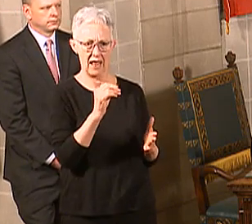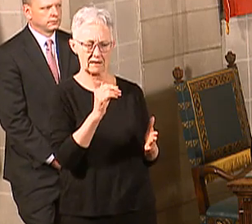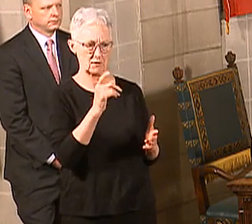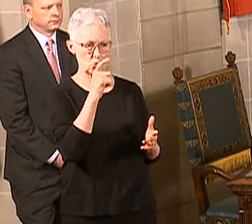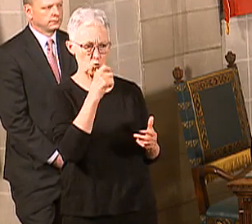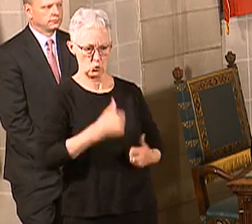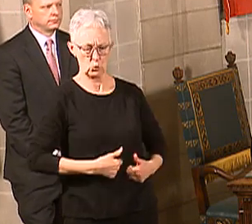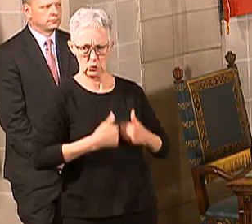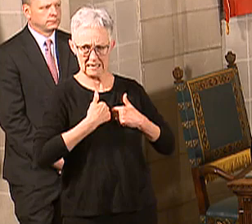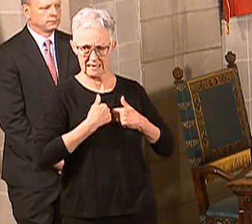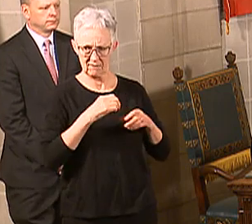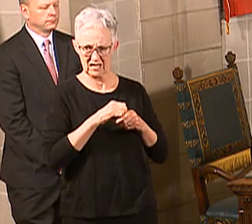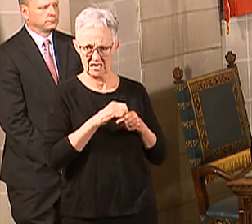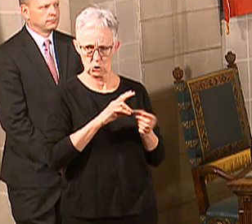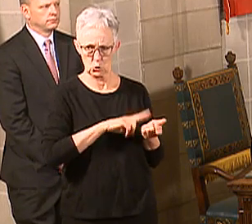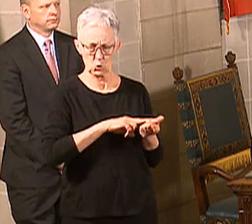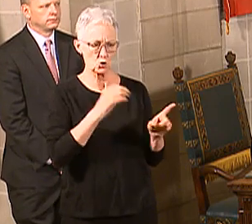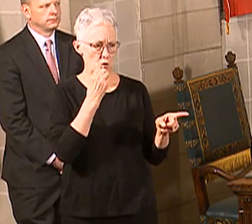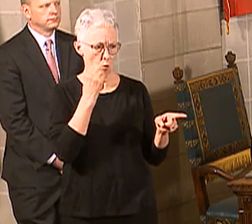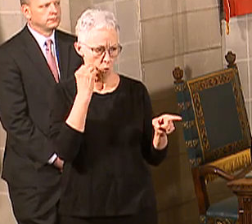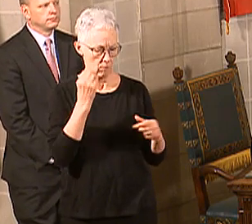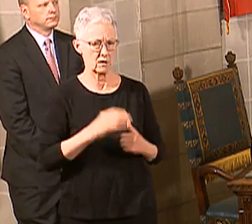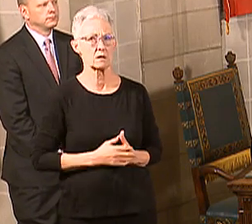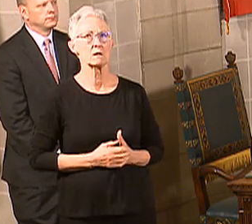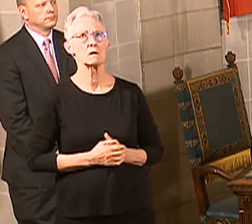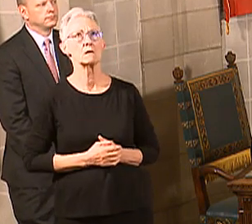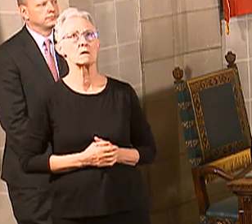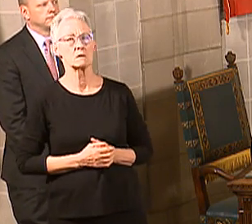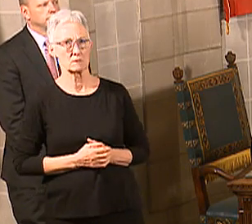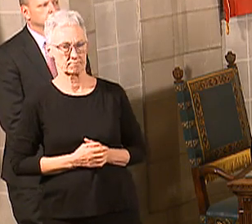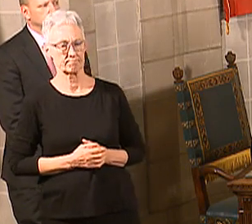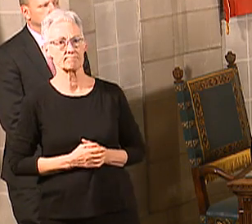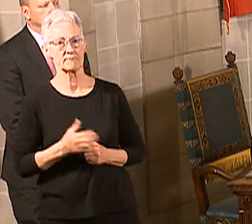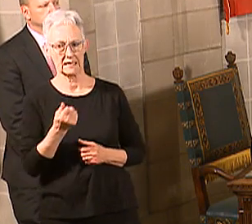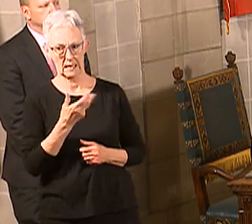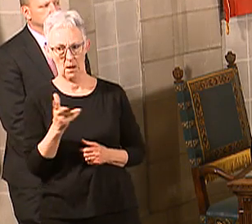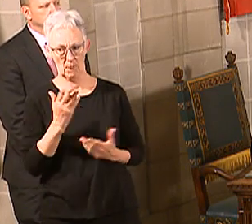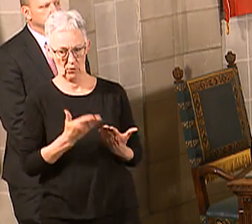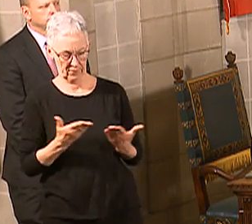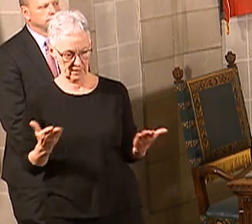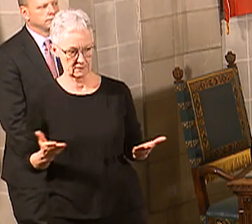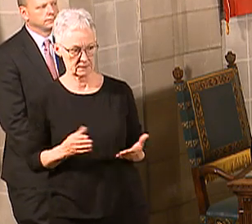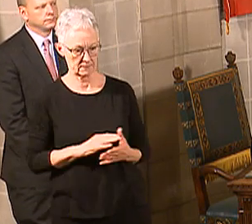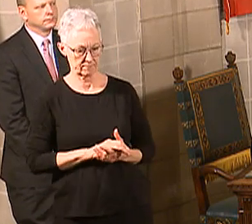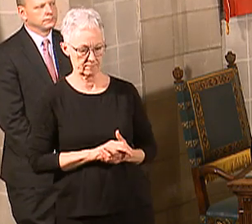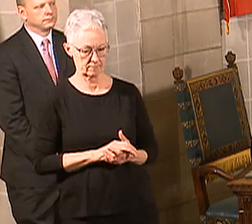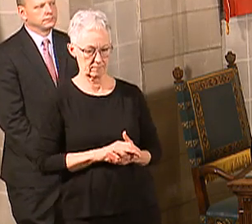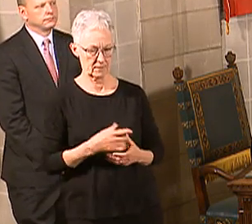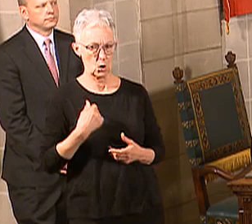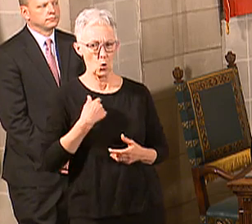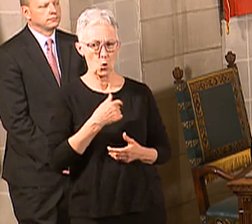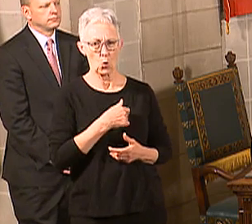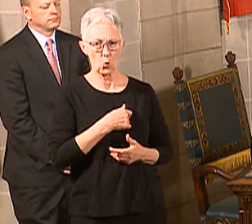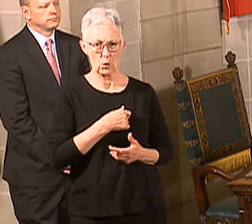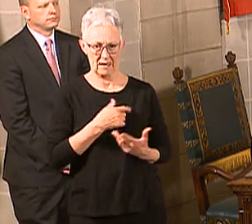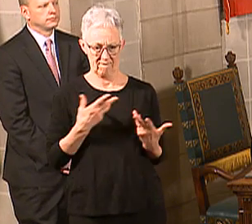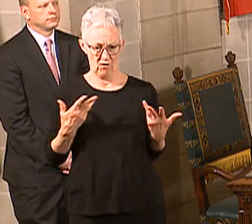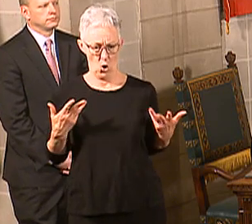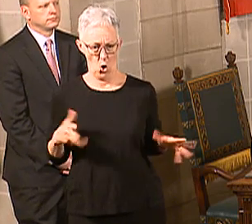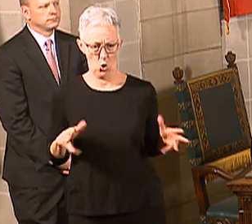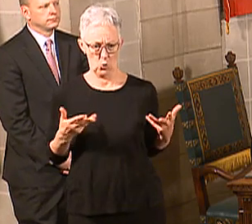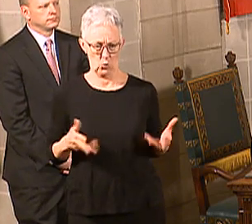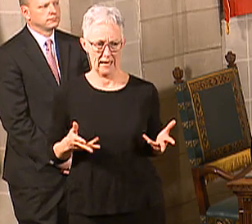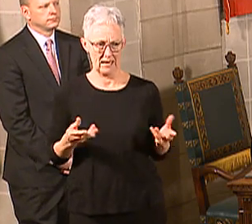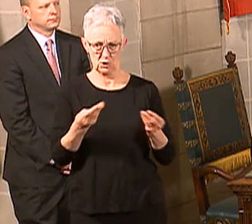So where are we in getting? Okay, so a couple of things with regard to PPE. We have been distributed a little over half of